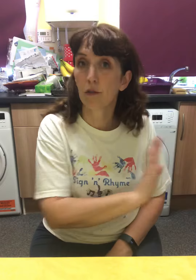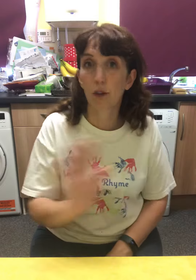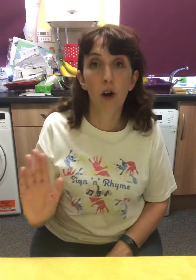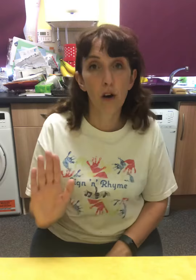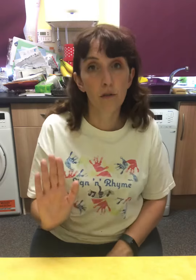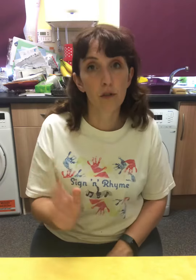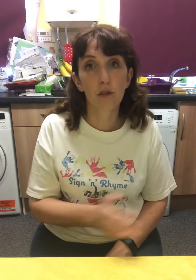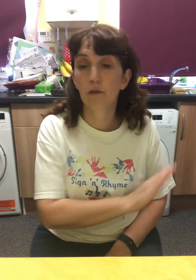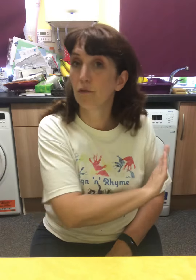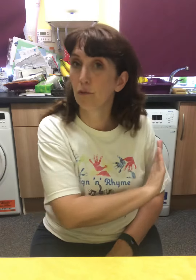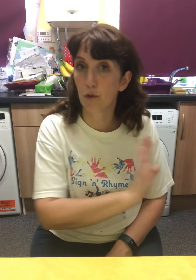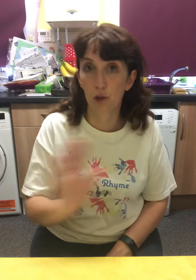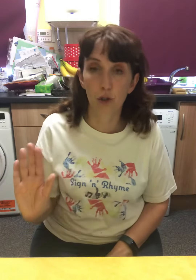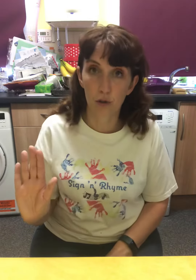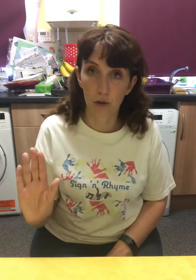CAN'T or SHOULDN'T.